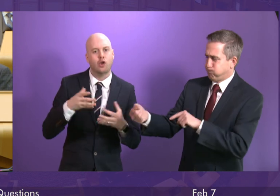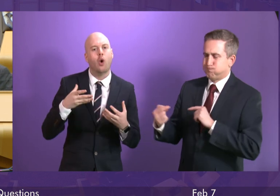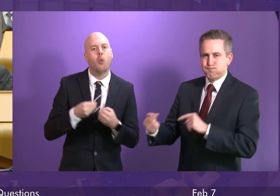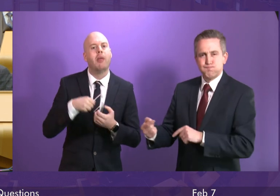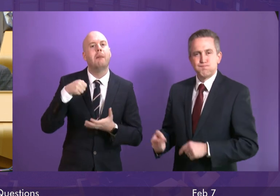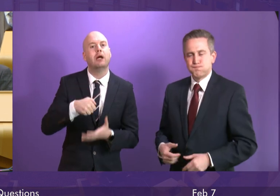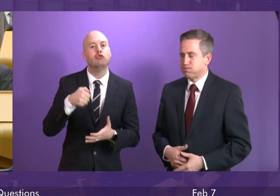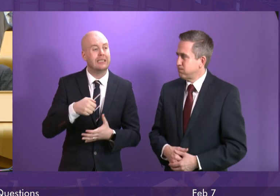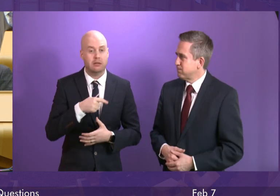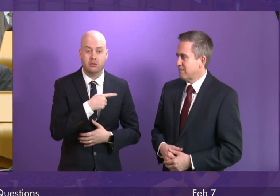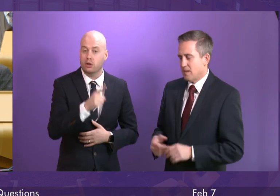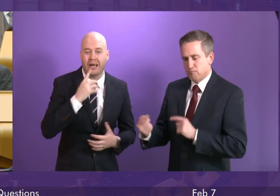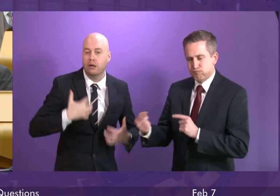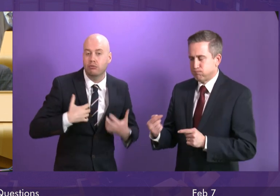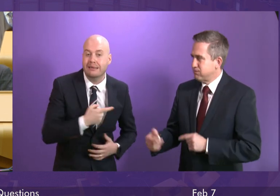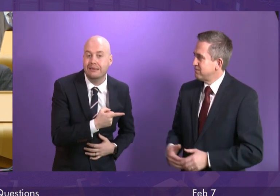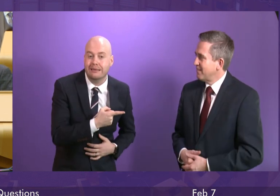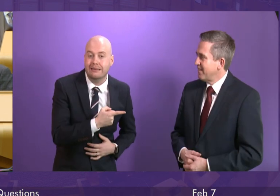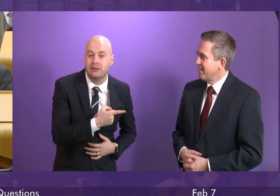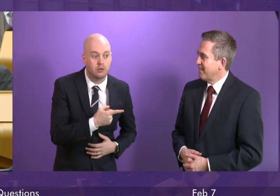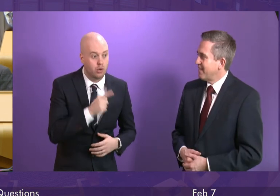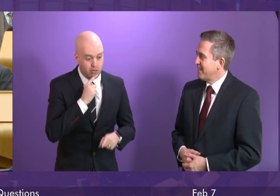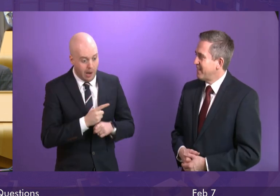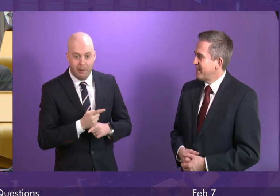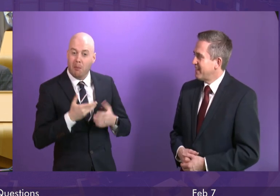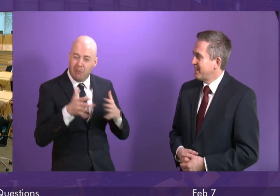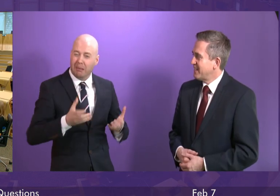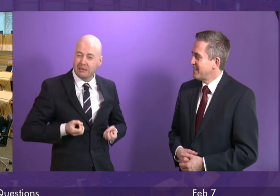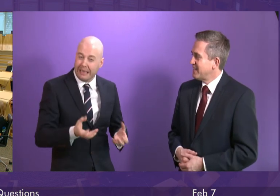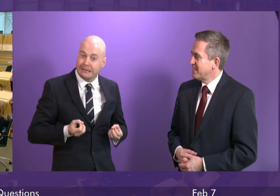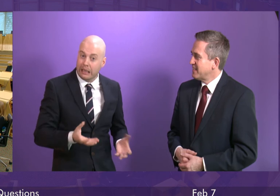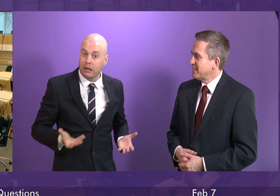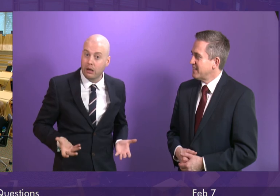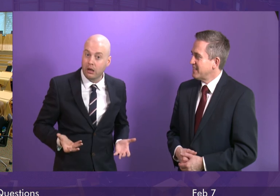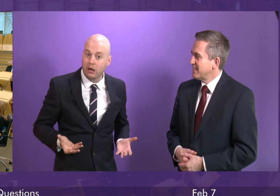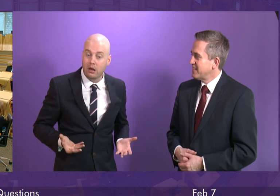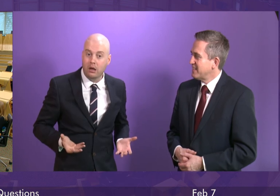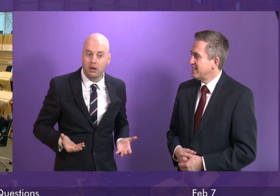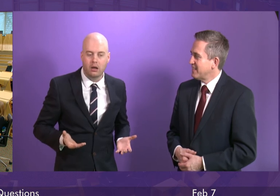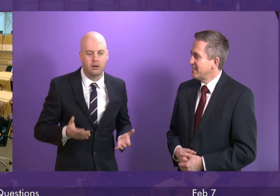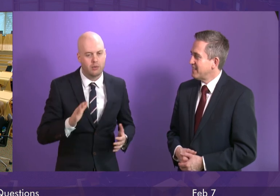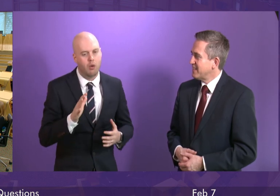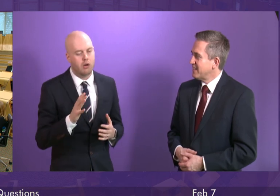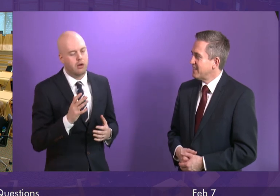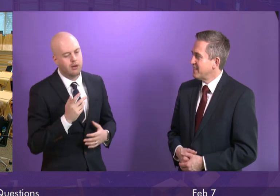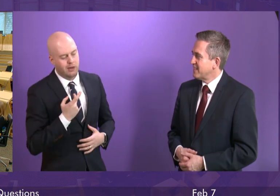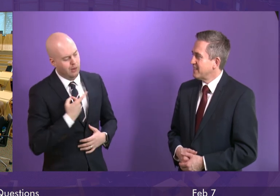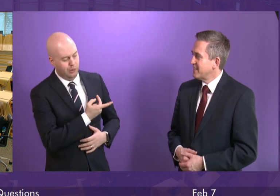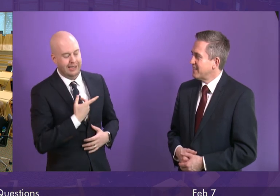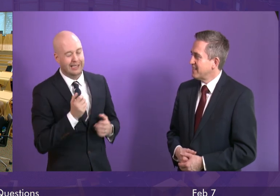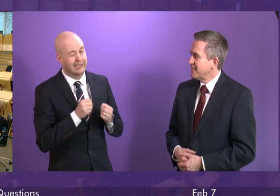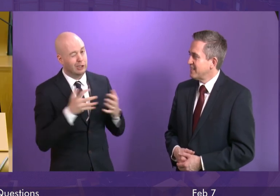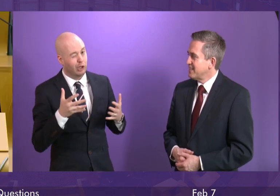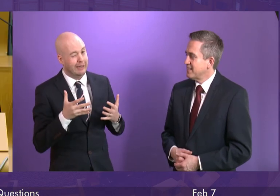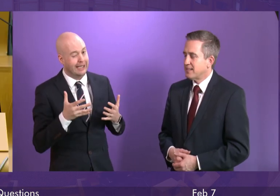upon which public services depend And Mr. Whiteman and I disagree on quite a number of